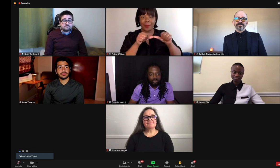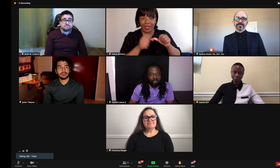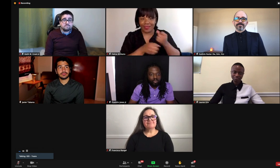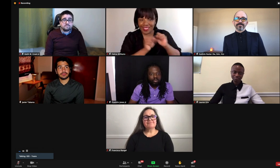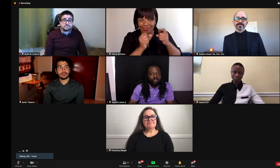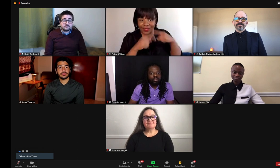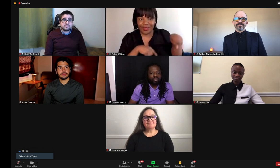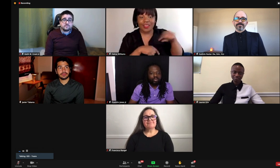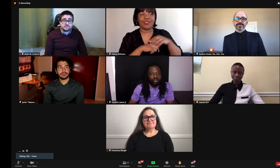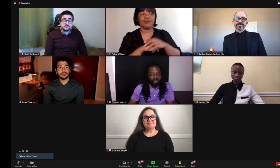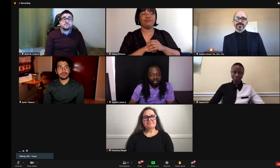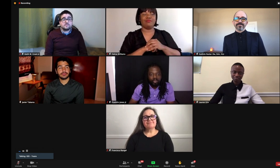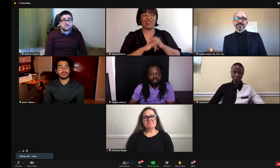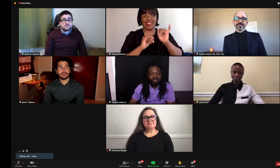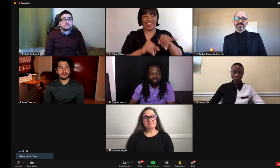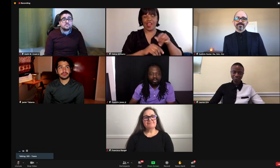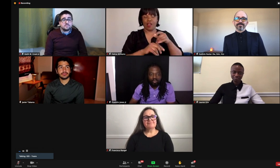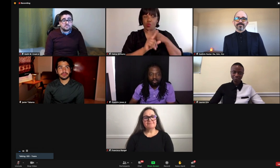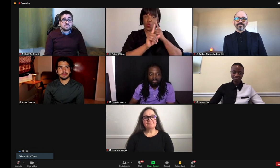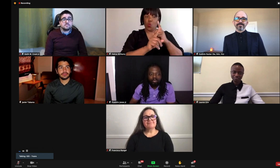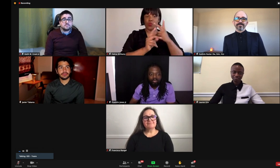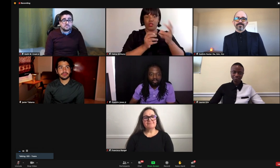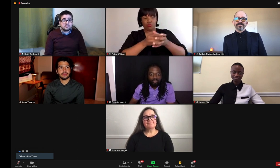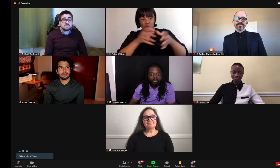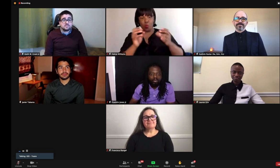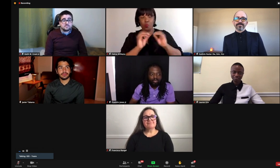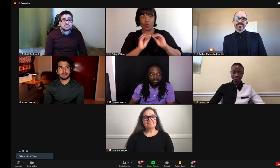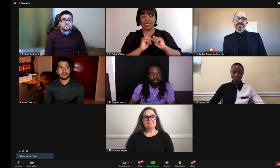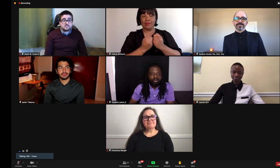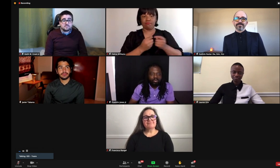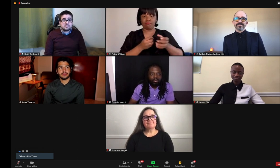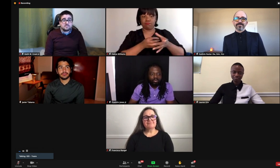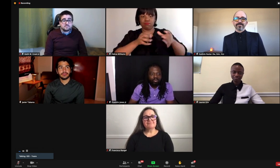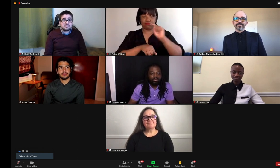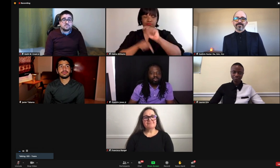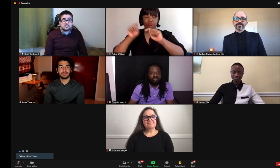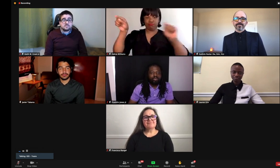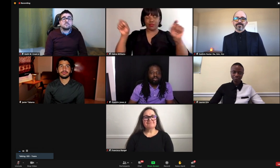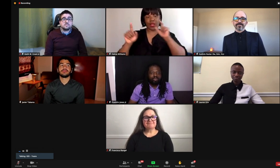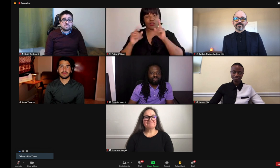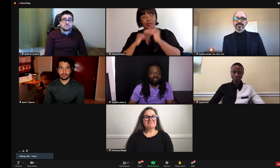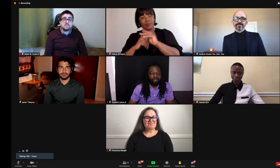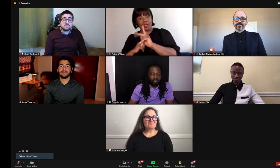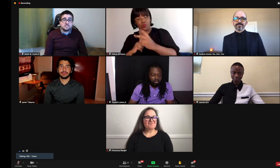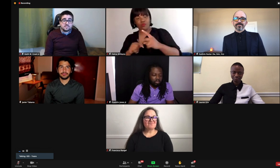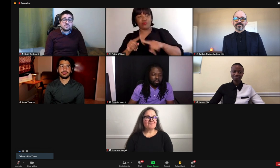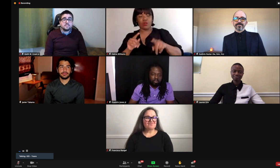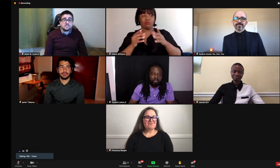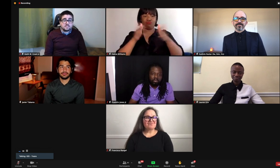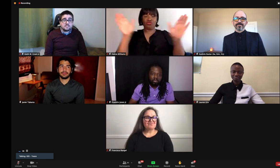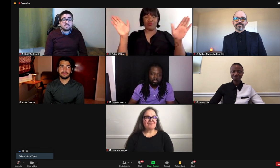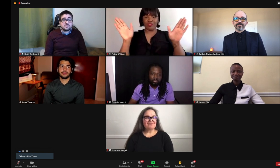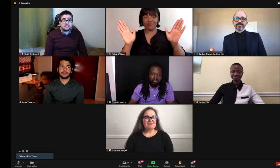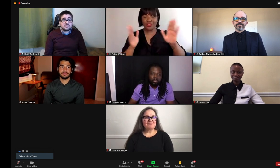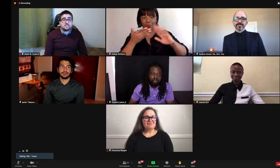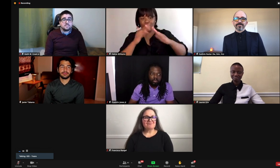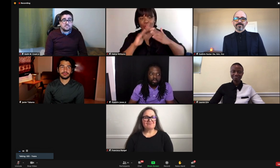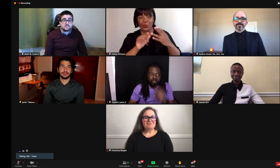more space that's safe for them. And the goal should really be to expand the core team in a lot of these different areas, not only K-12,